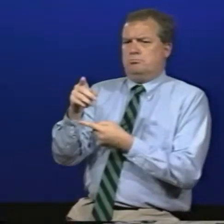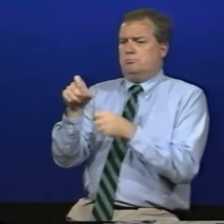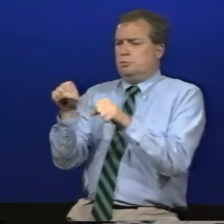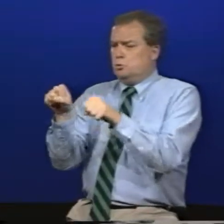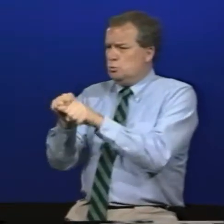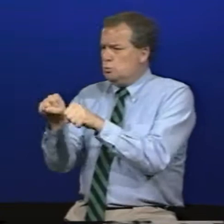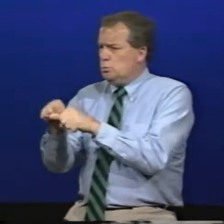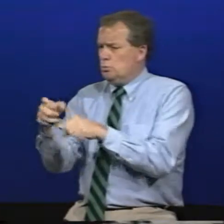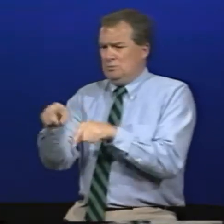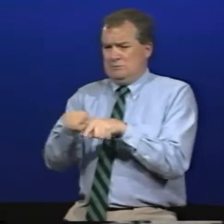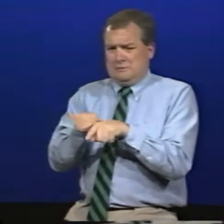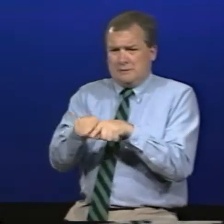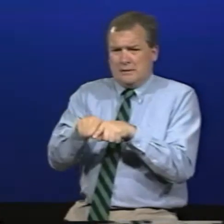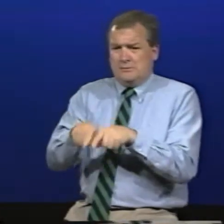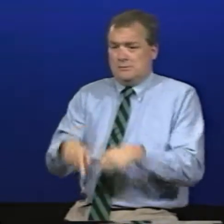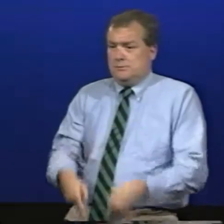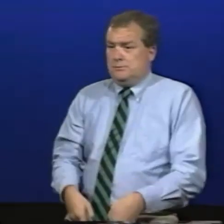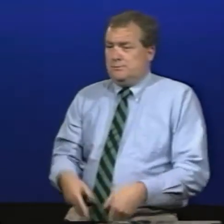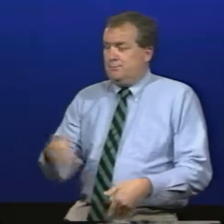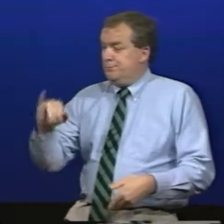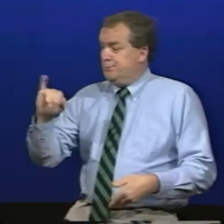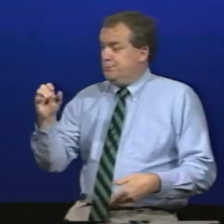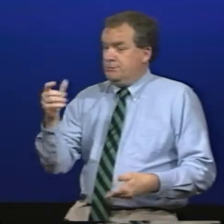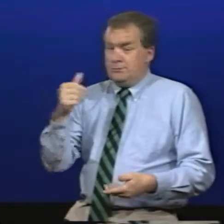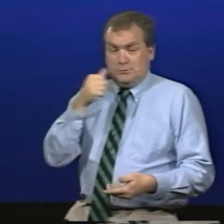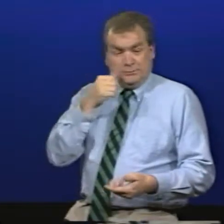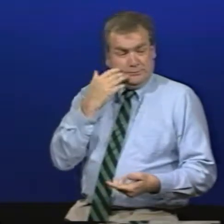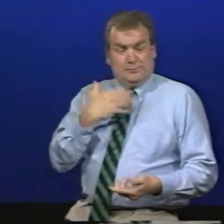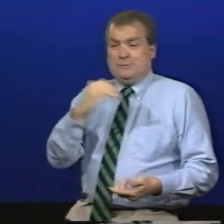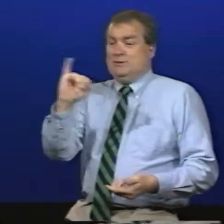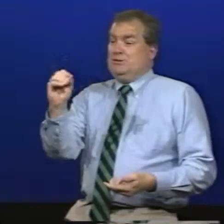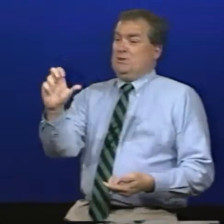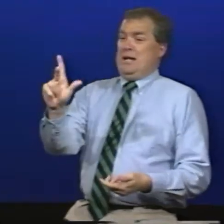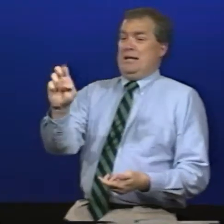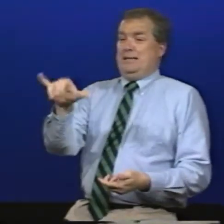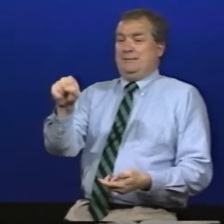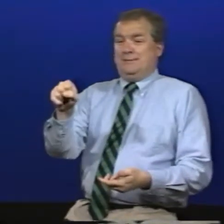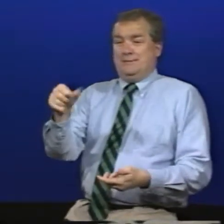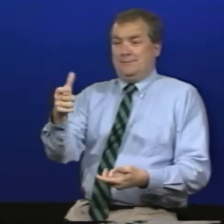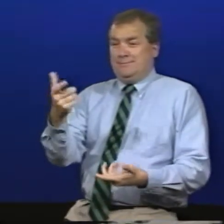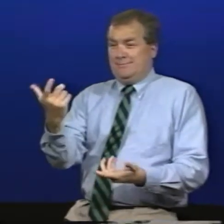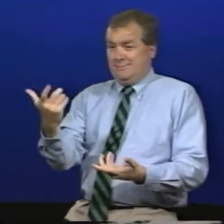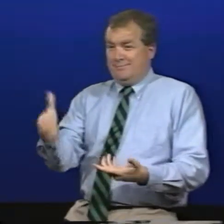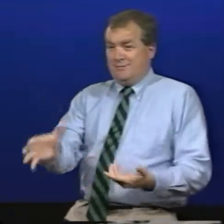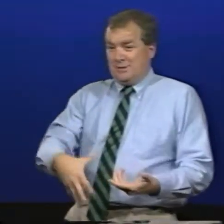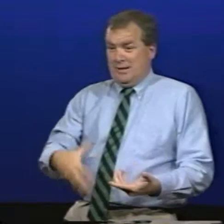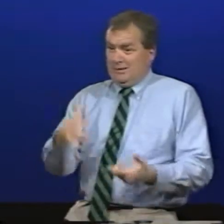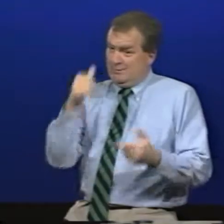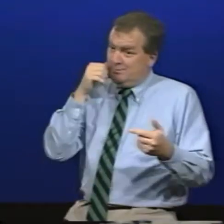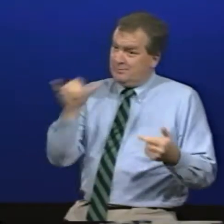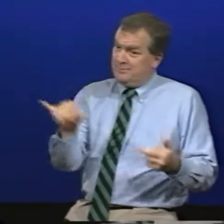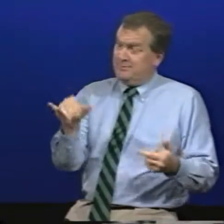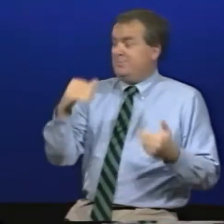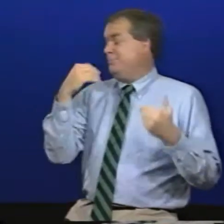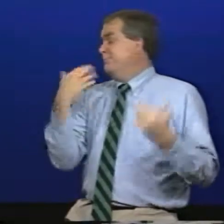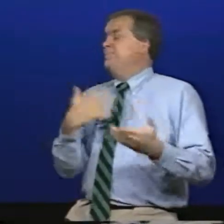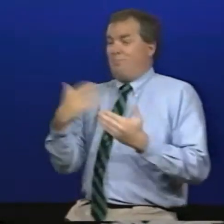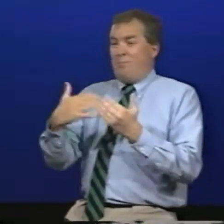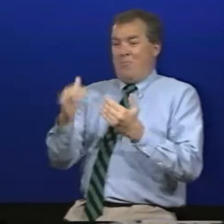school sports basketball is that the uniform shoes socks and I don't know what girls use but I know that a jockstraps